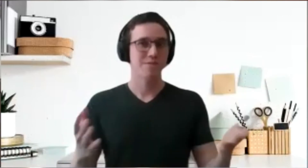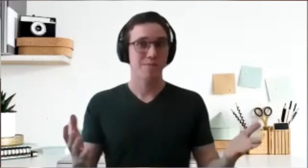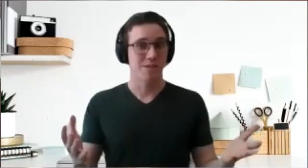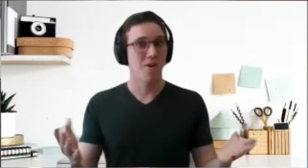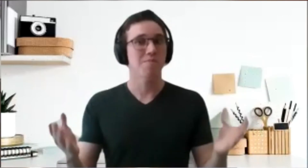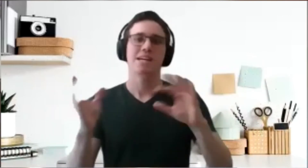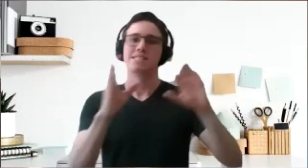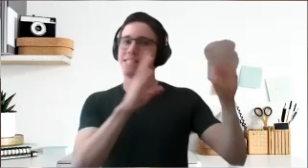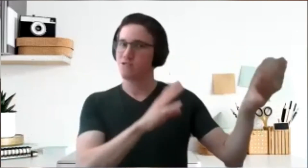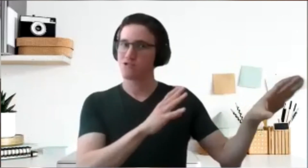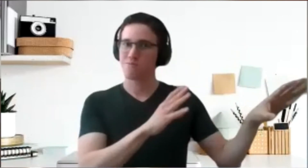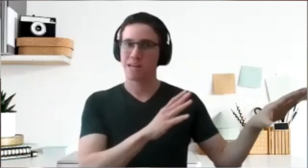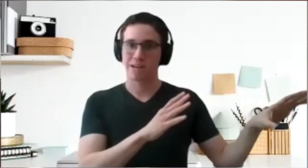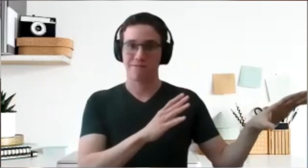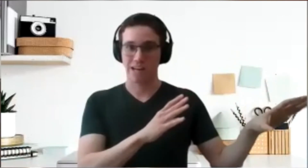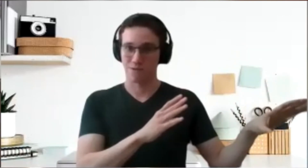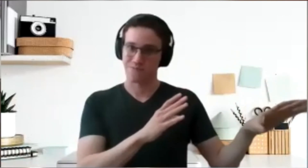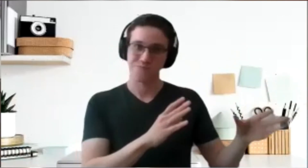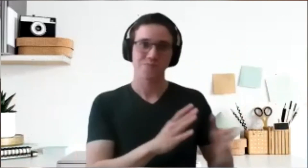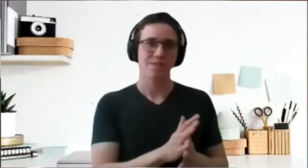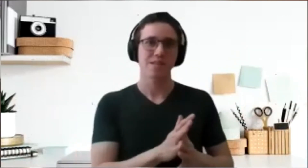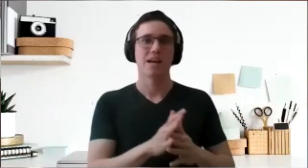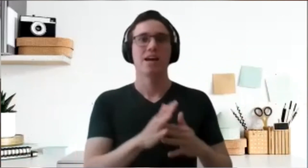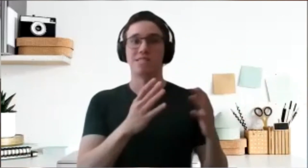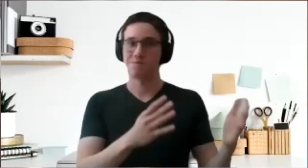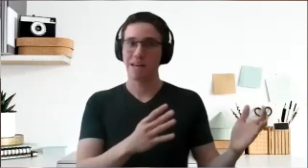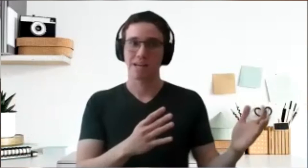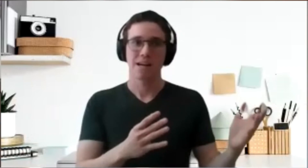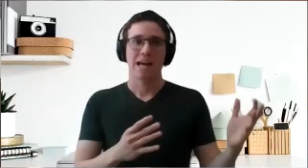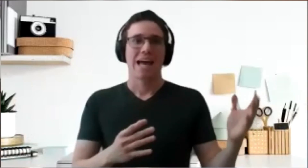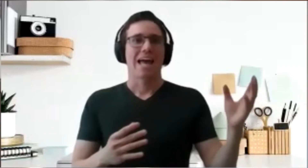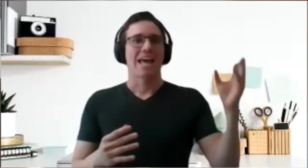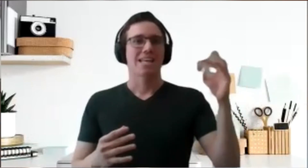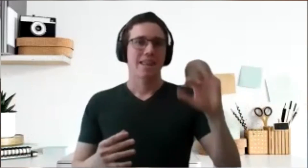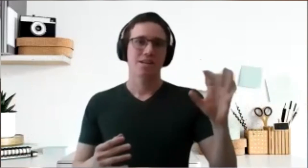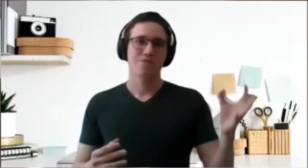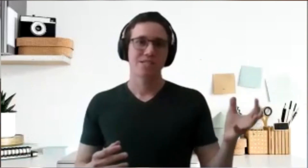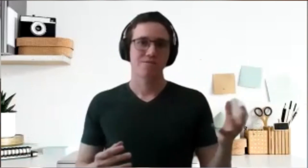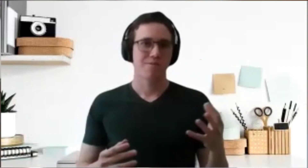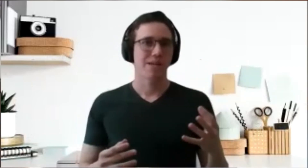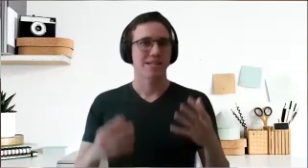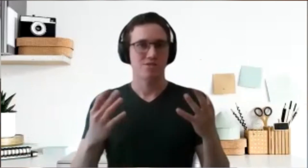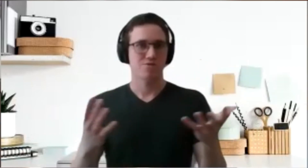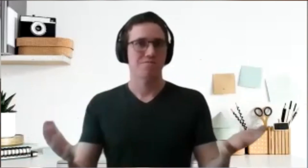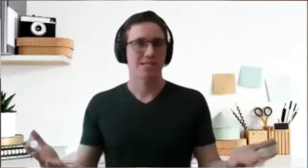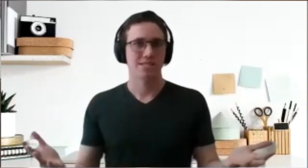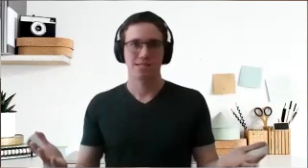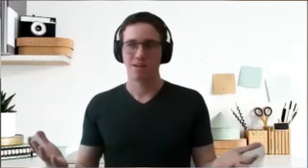meet people anymore, but this used to be a big factor, which is big. And the third reason for me is Toastmasters itself.